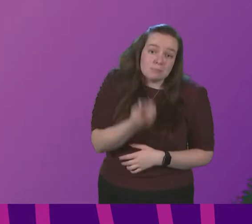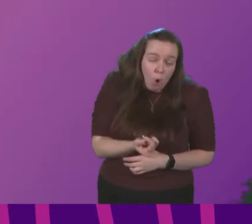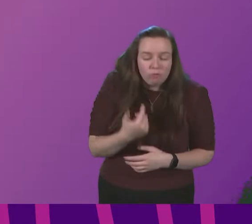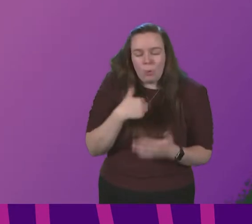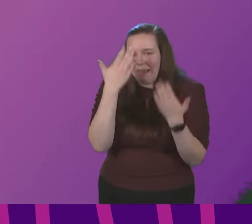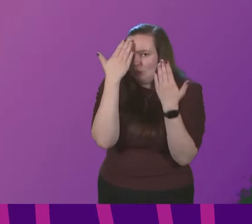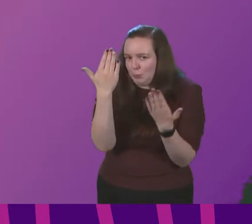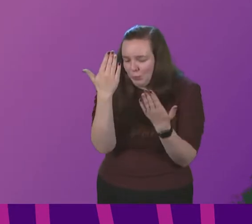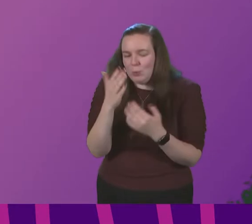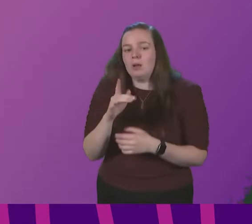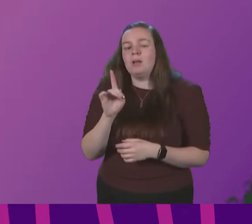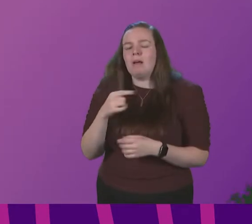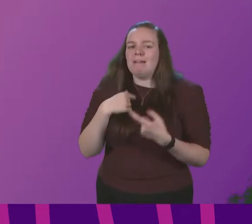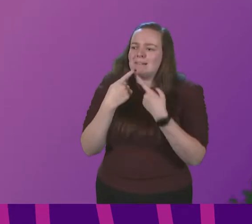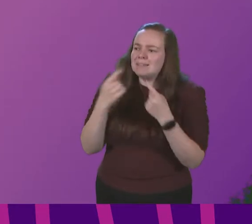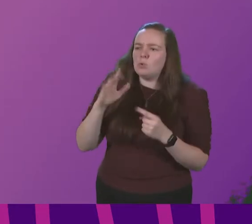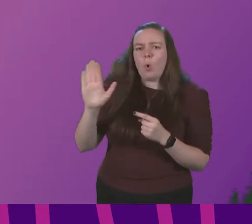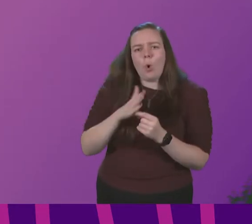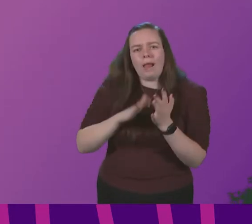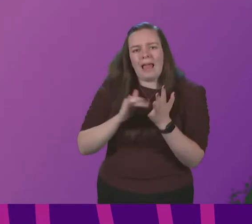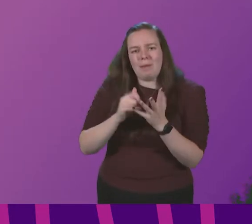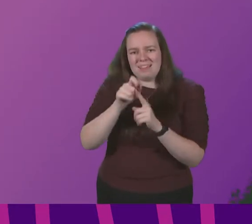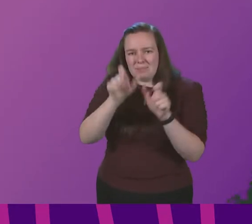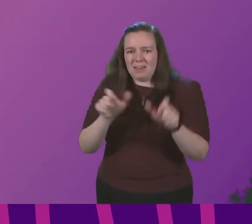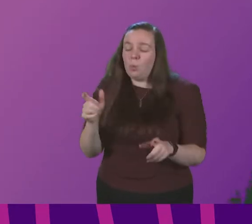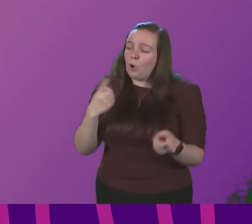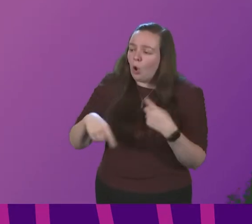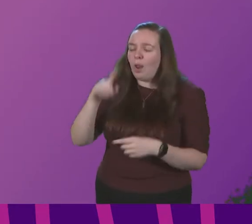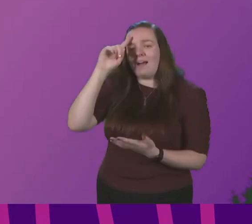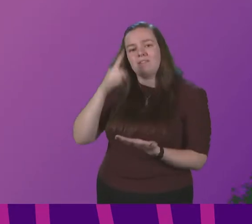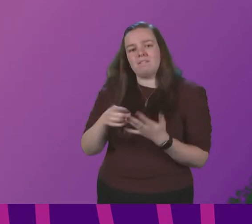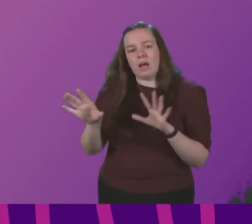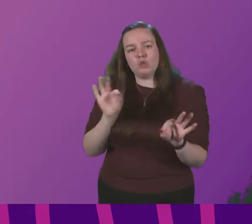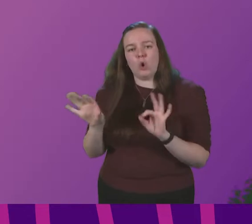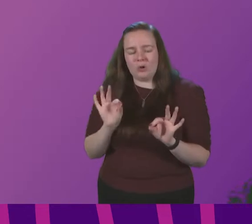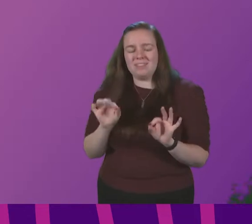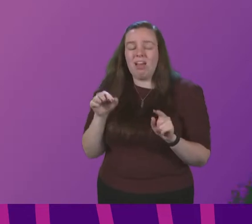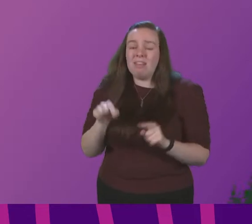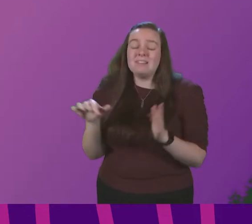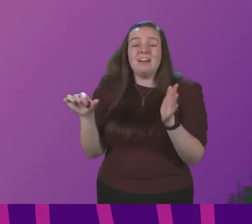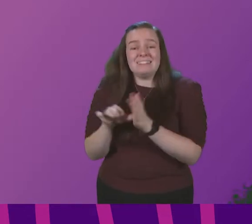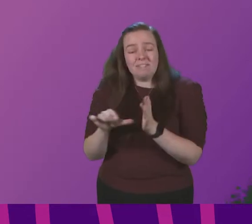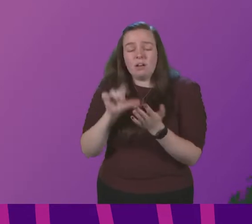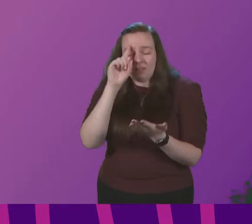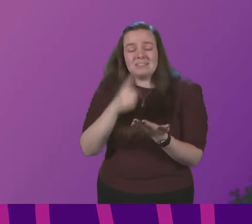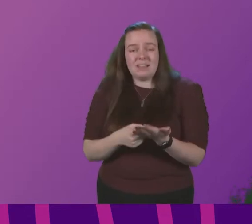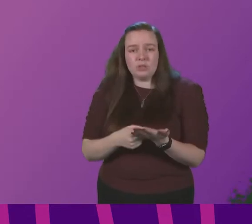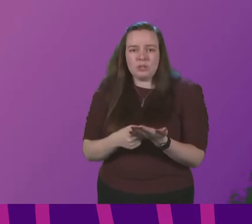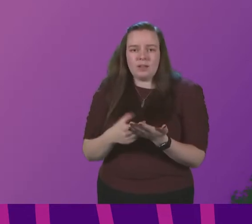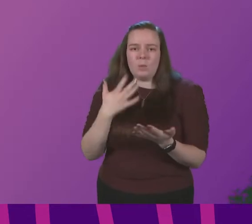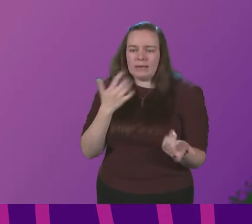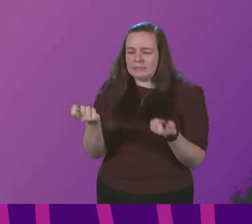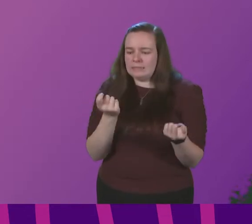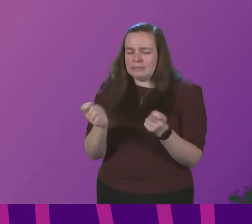say at the moment what I would say to all MSPs is we all have a choice these are difficult decisions and when we are dealing with a